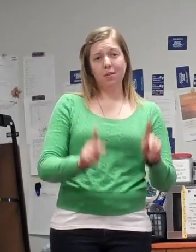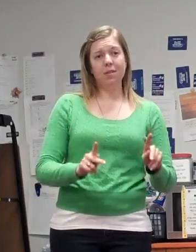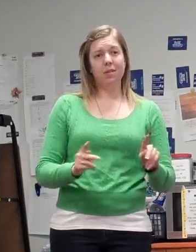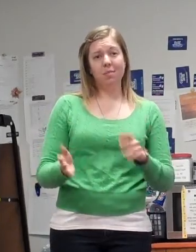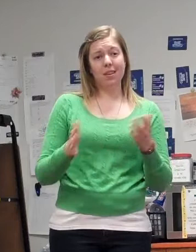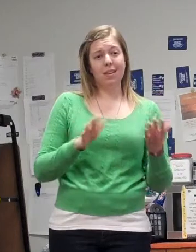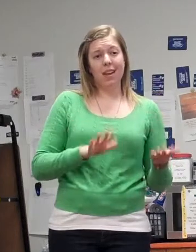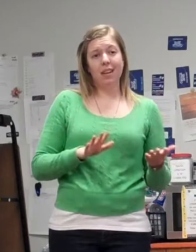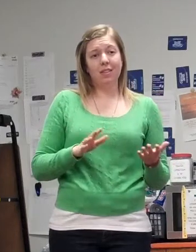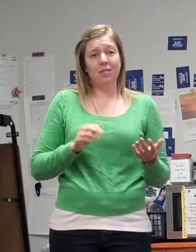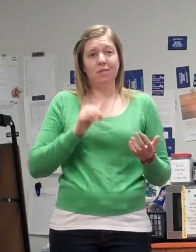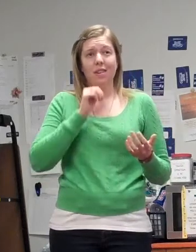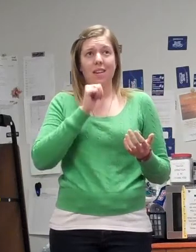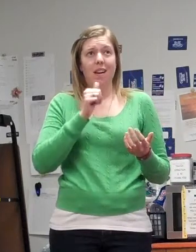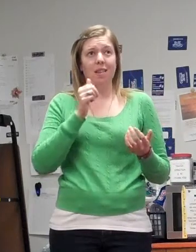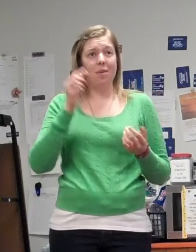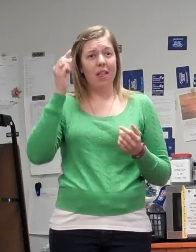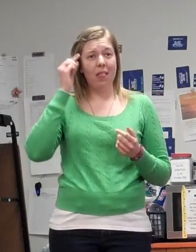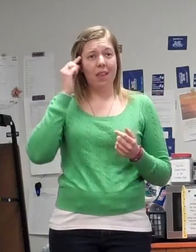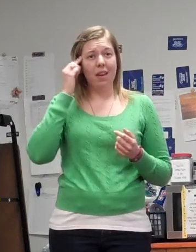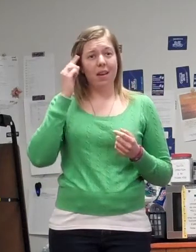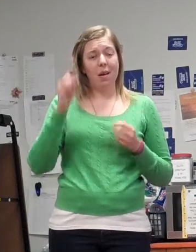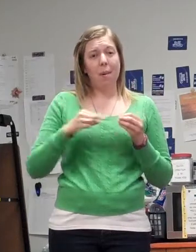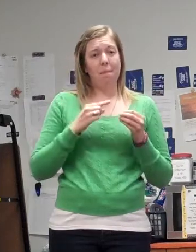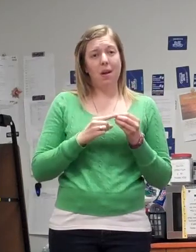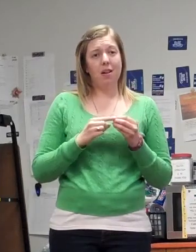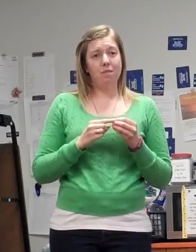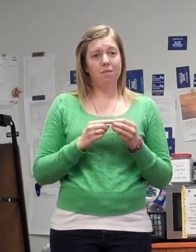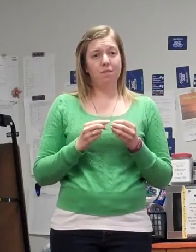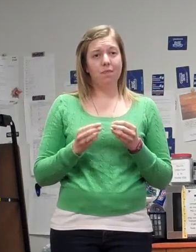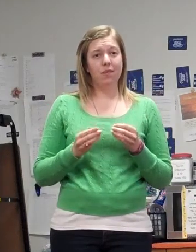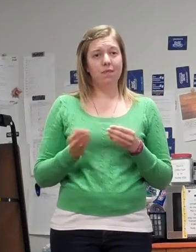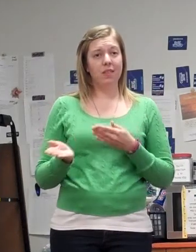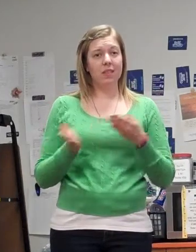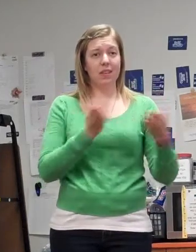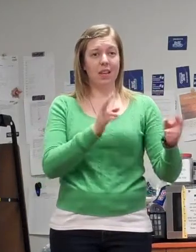that that whole process can begin and you can get them to the funeral home.